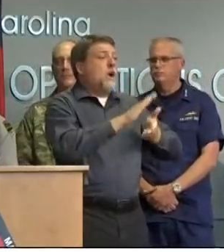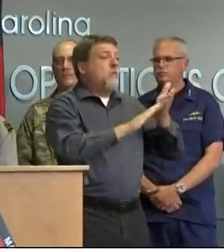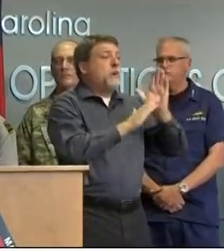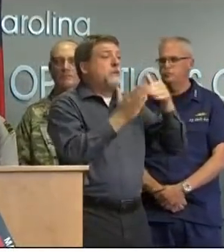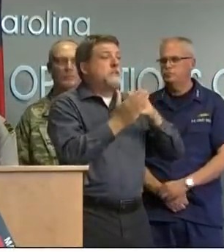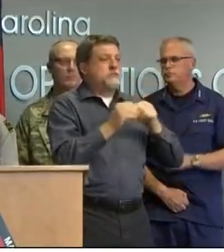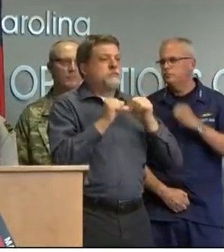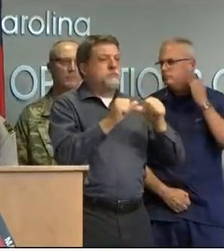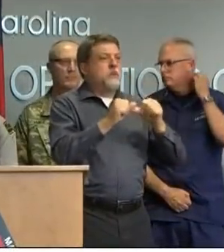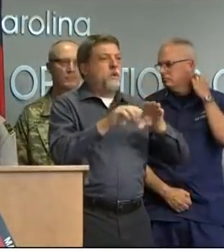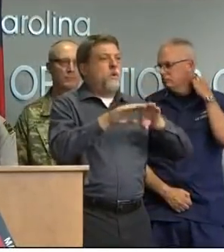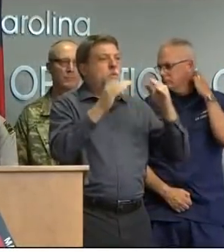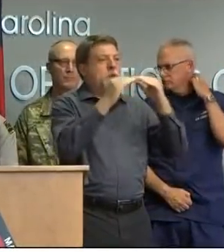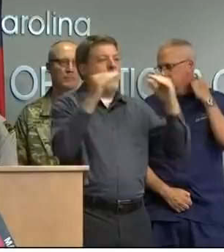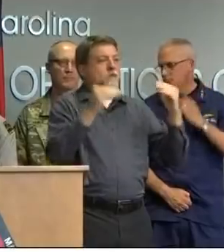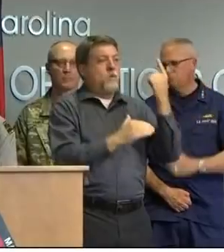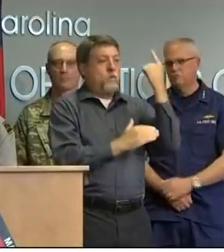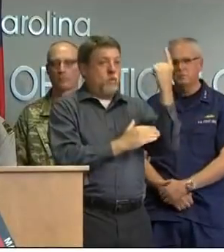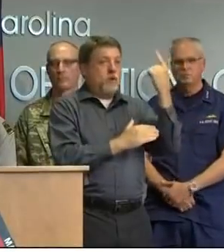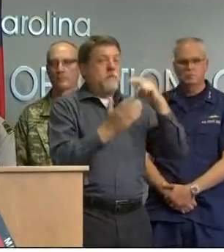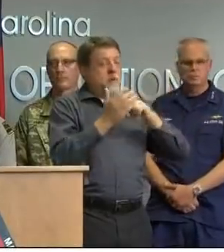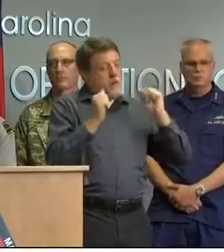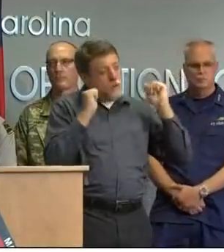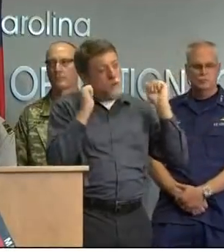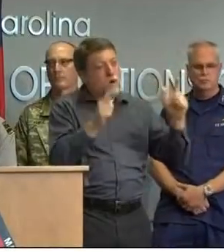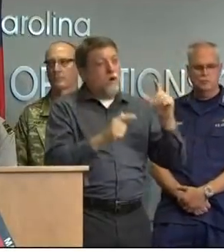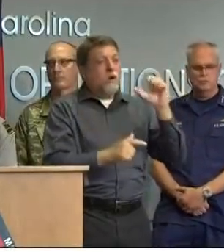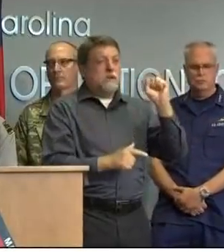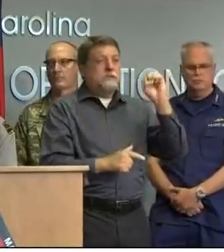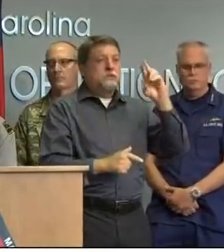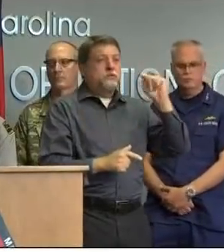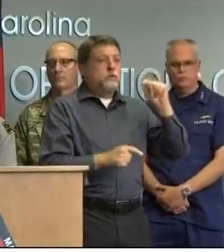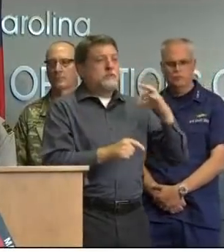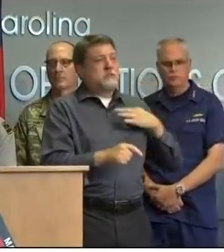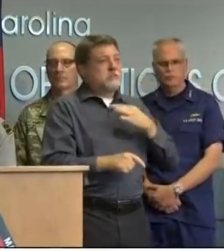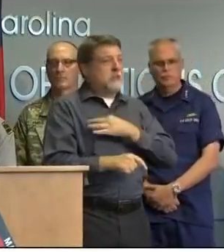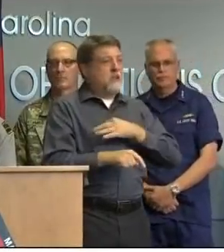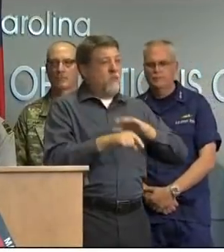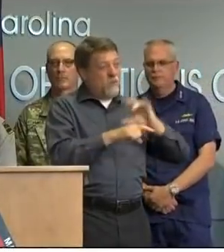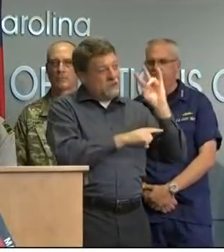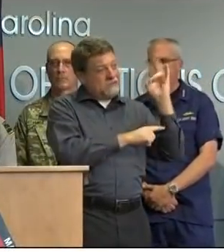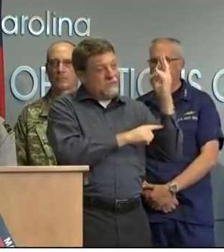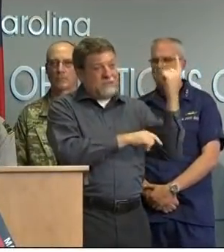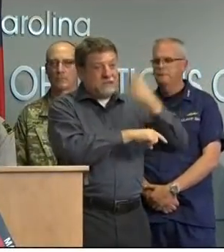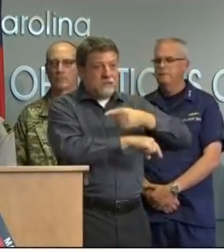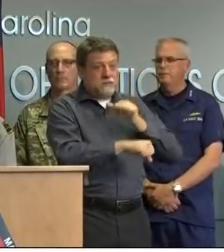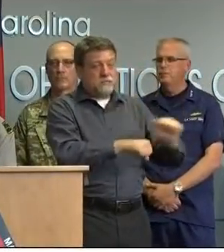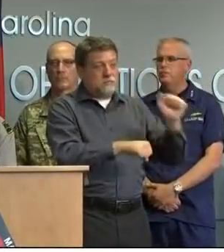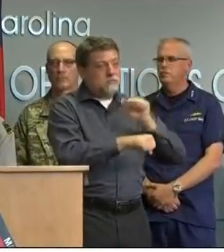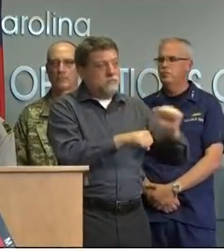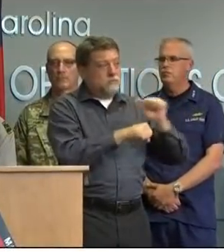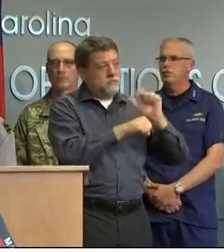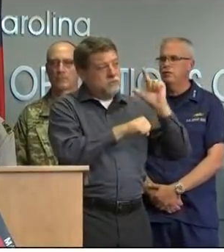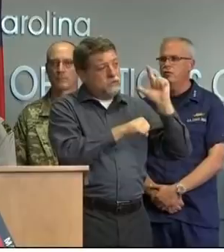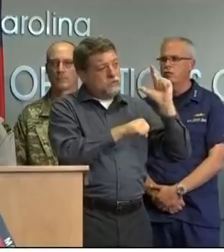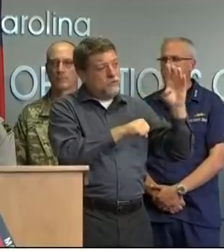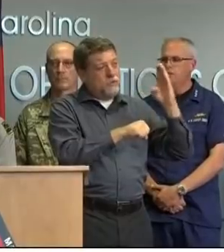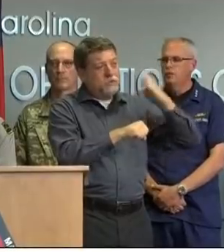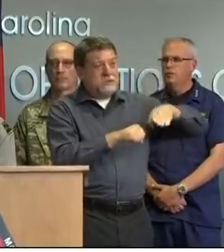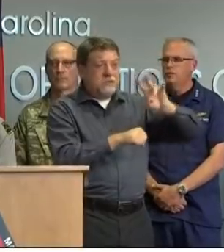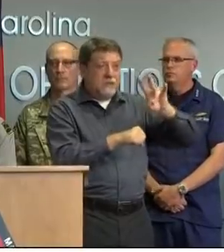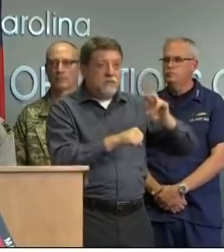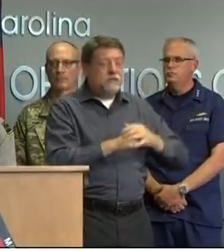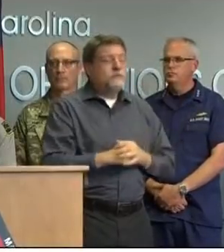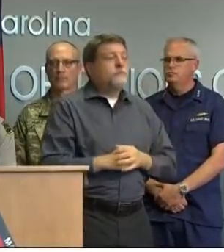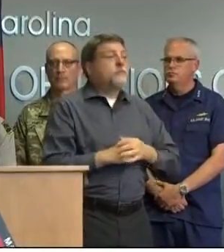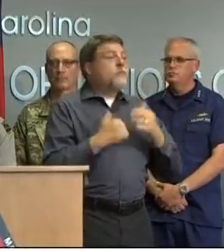remains activated at a level one with all of our cert partners on day seven of the hurricane Florence operation we're